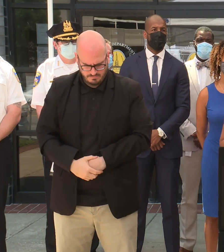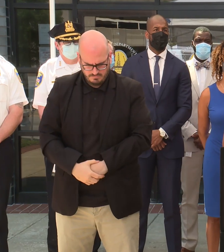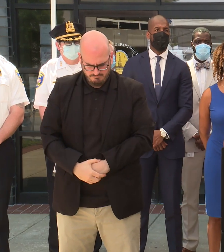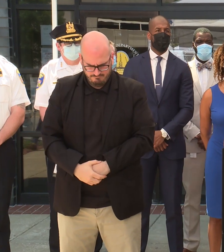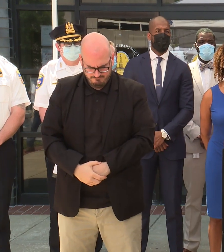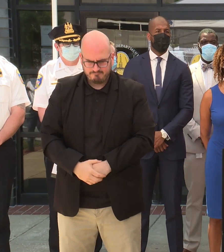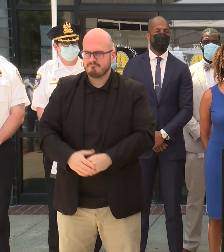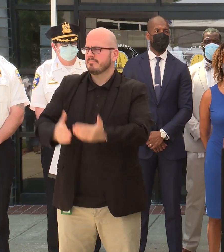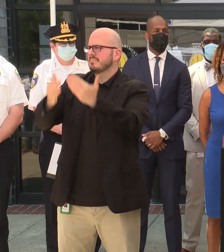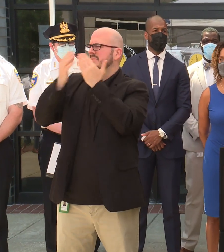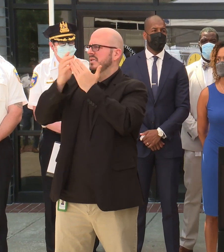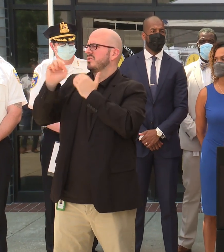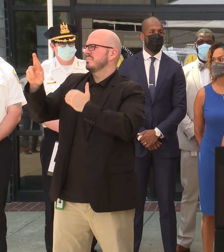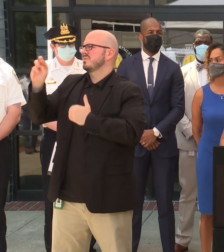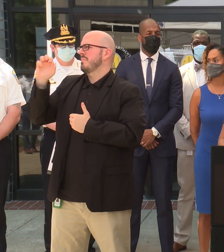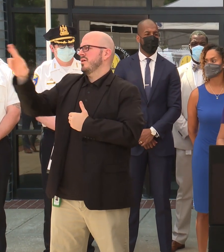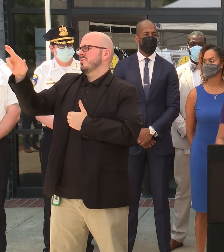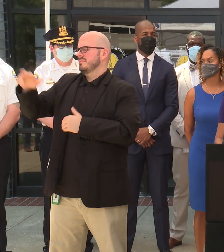Thank you, Mr. Mayor.